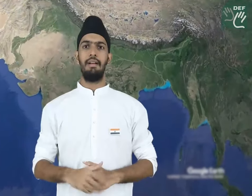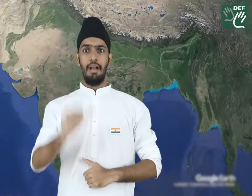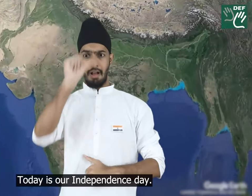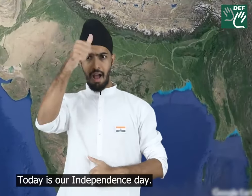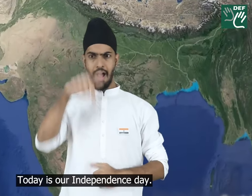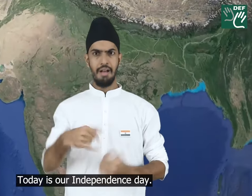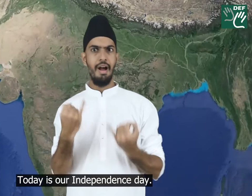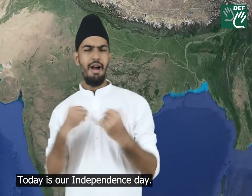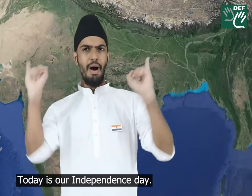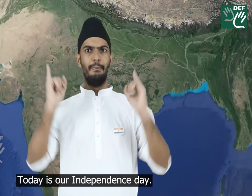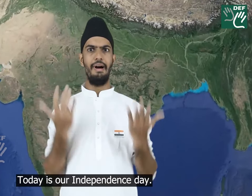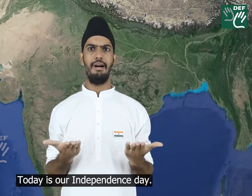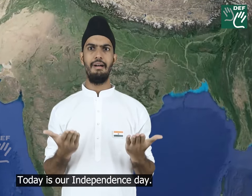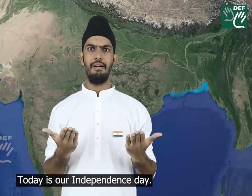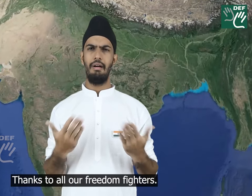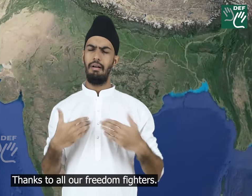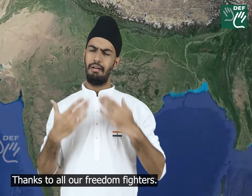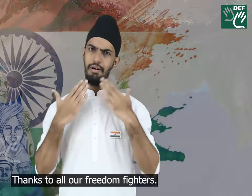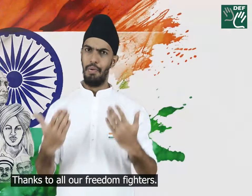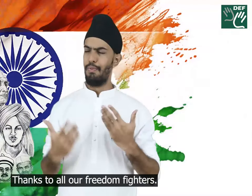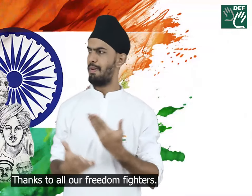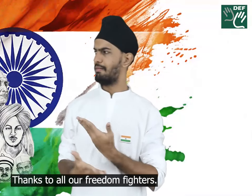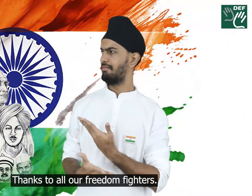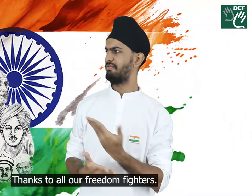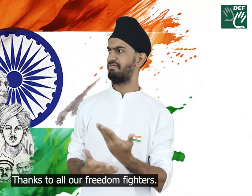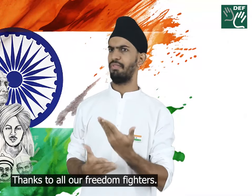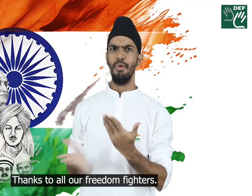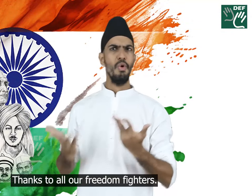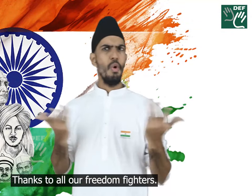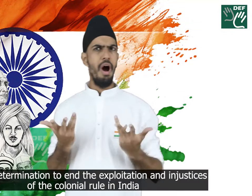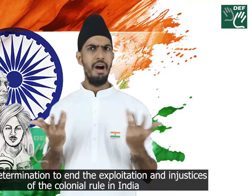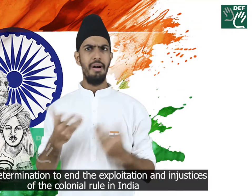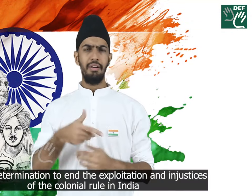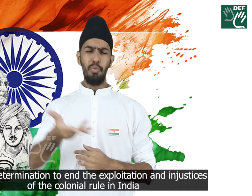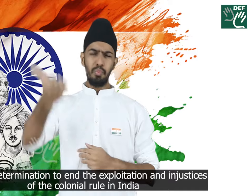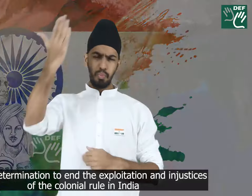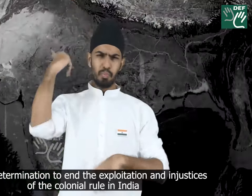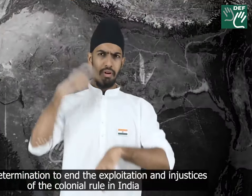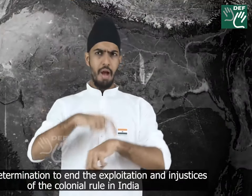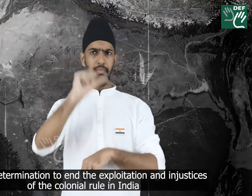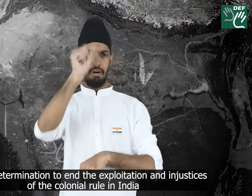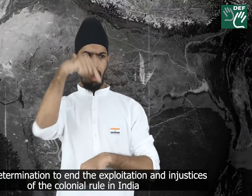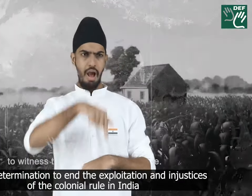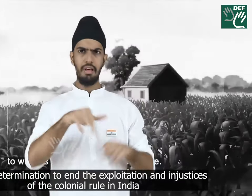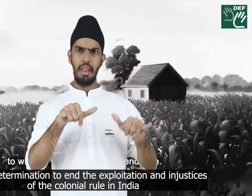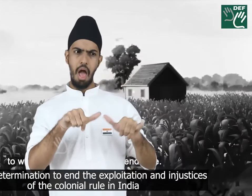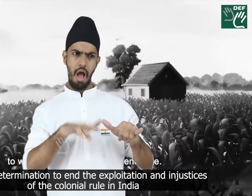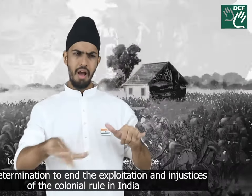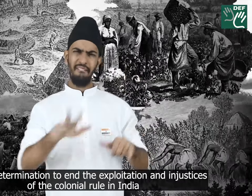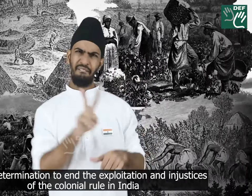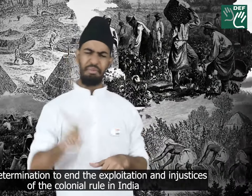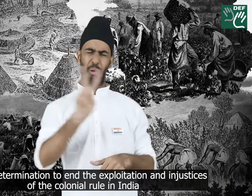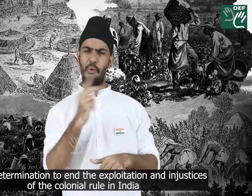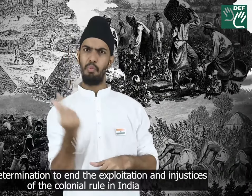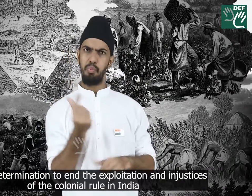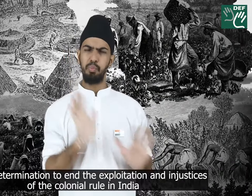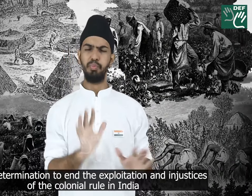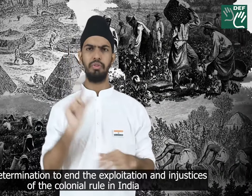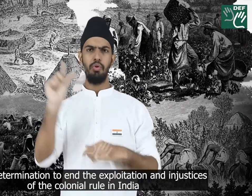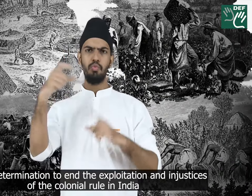Today is our independence day and thanks to all of our freedom fighters with a determination to end